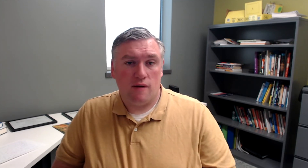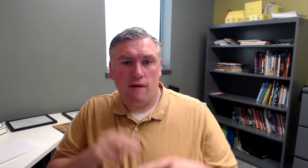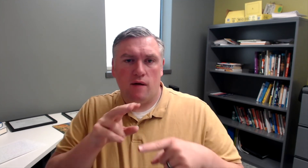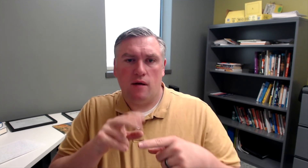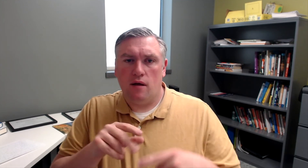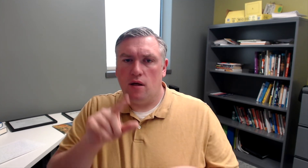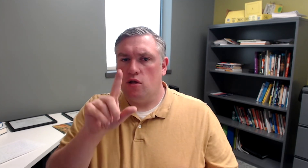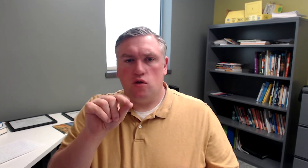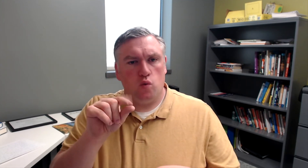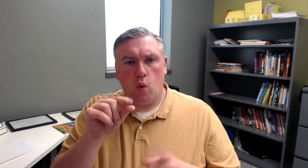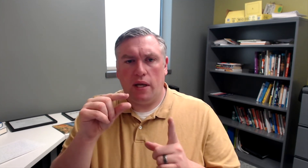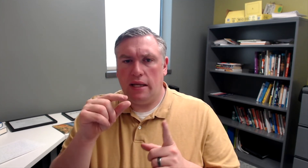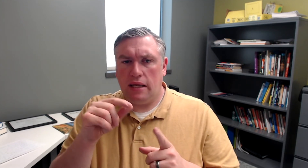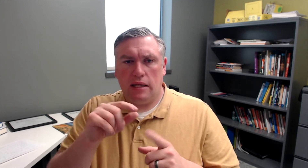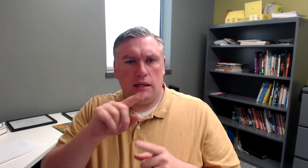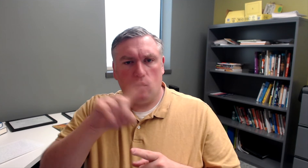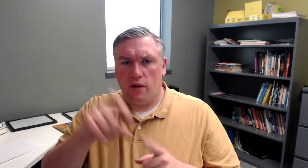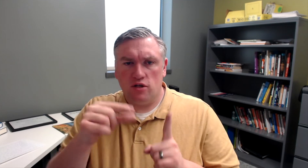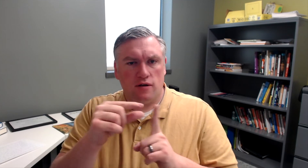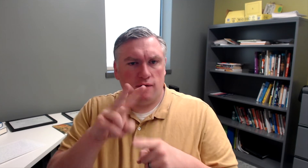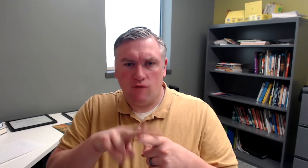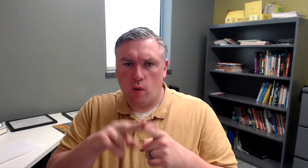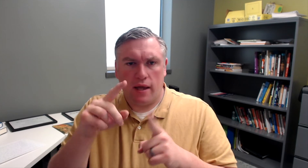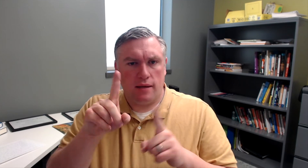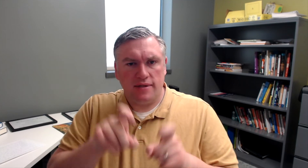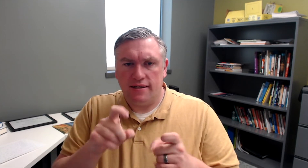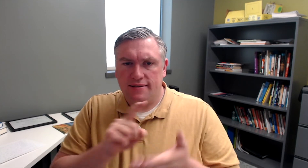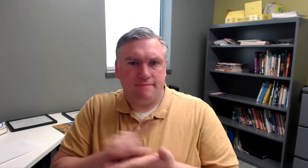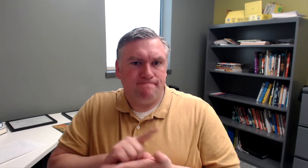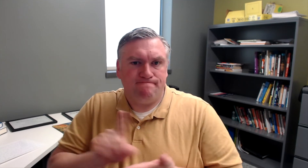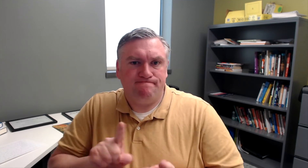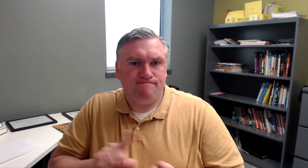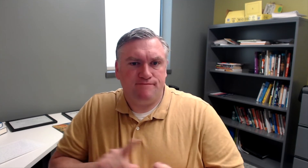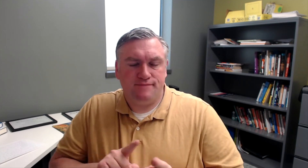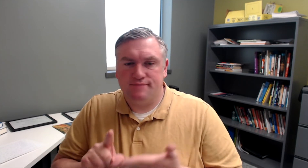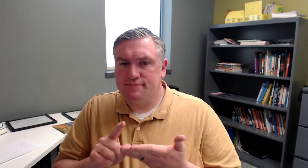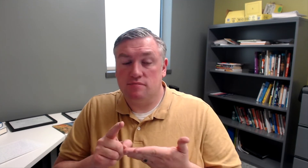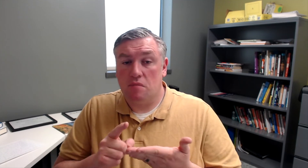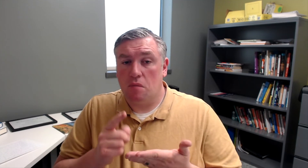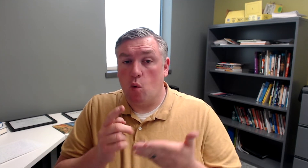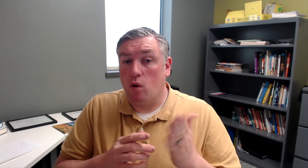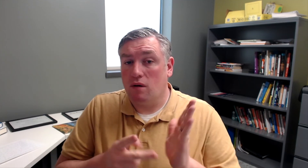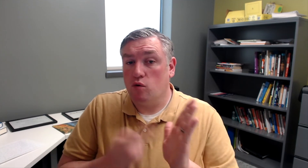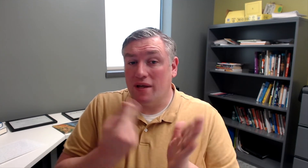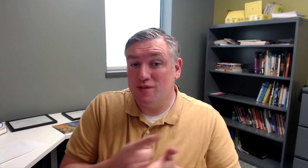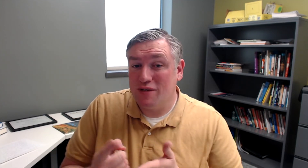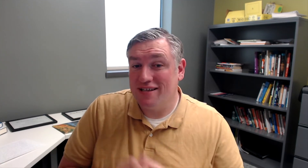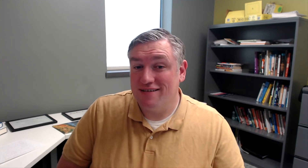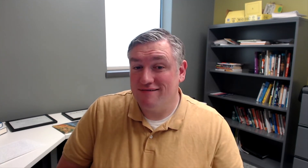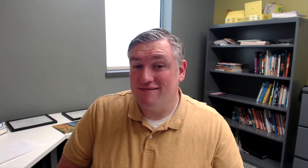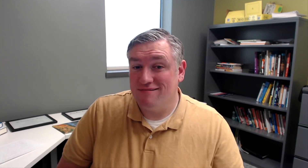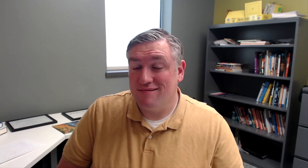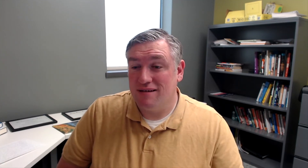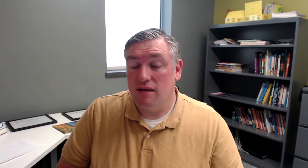and the student? 20 question vocab test every single week or twice a week.